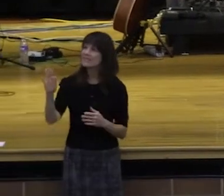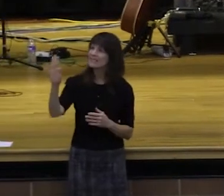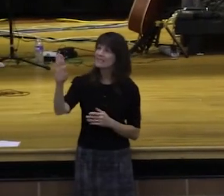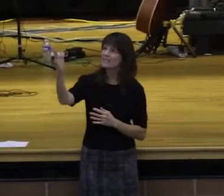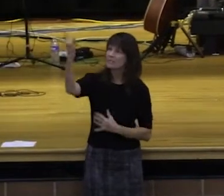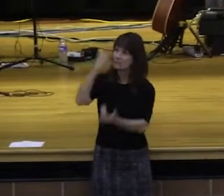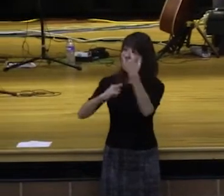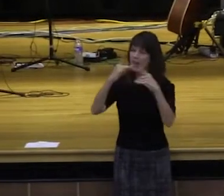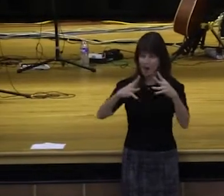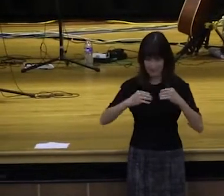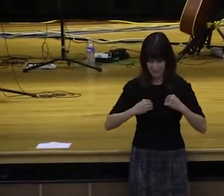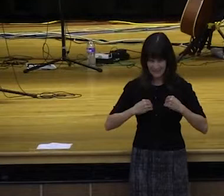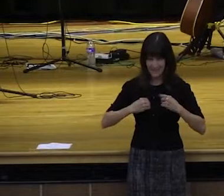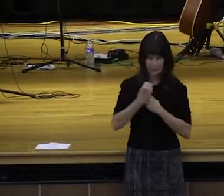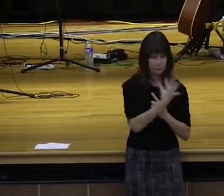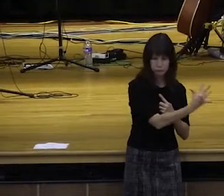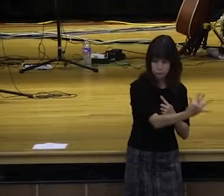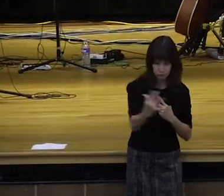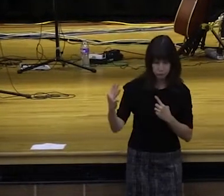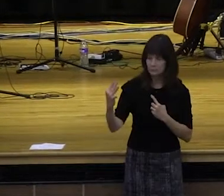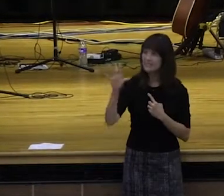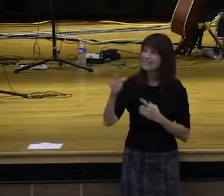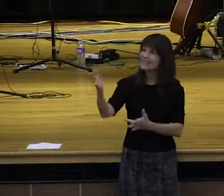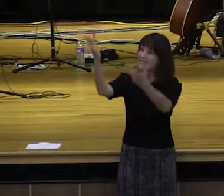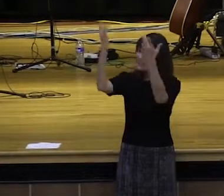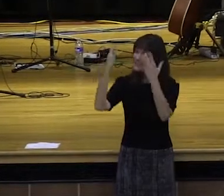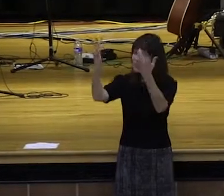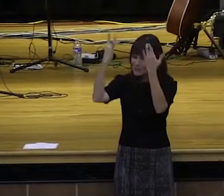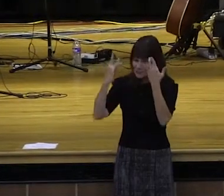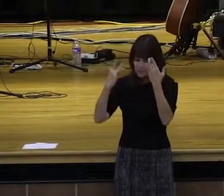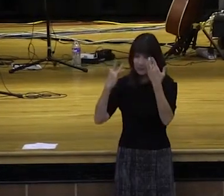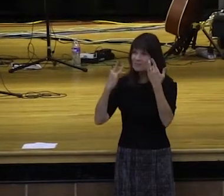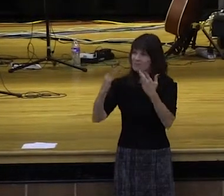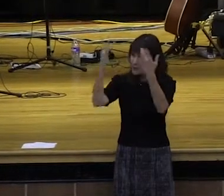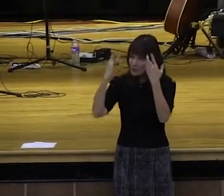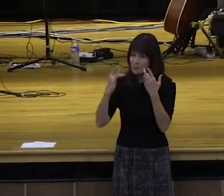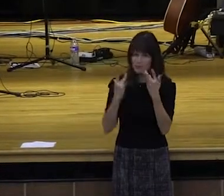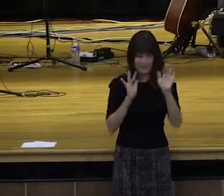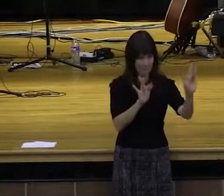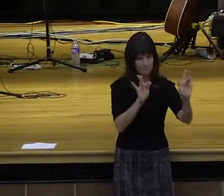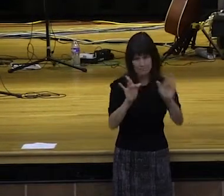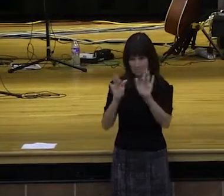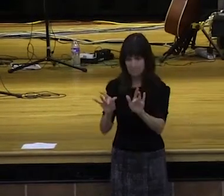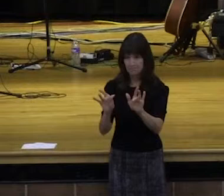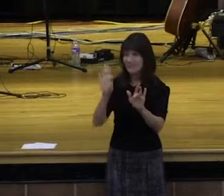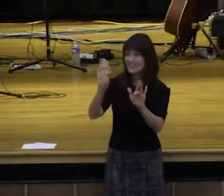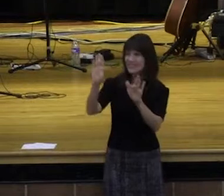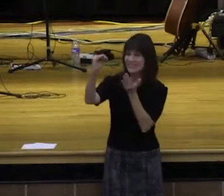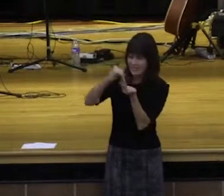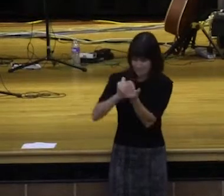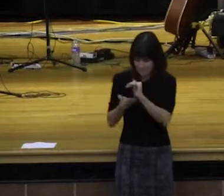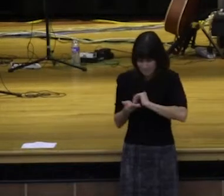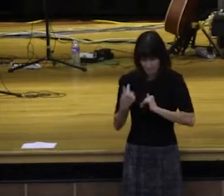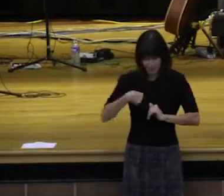you to live by God's grace. I urge you to live by God's forgiveness. I urge you to live by God's DNA. I urge you to tap into a